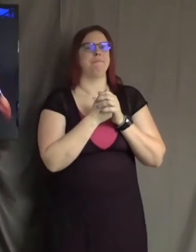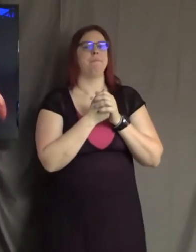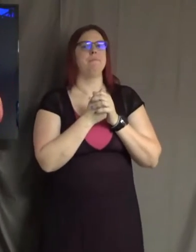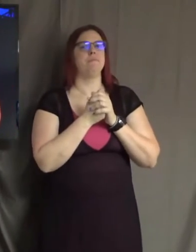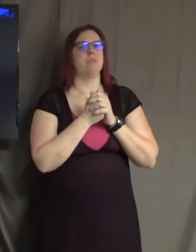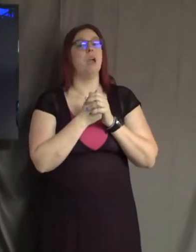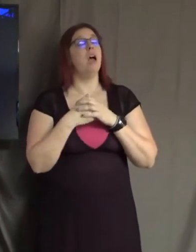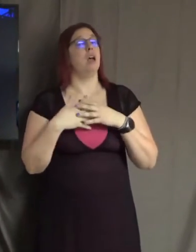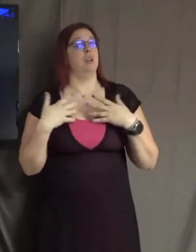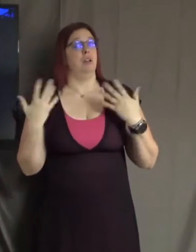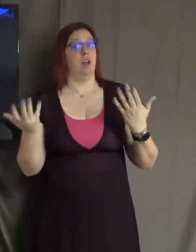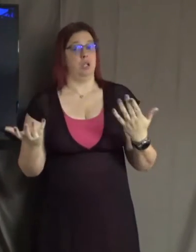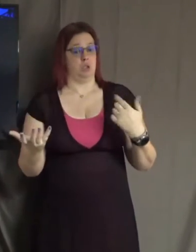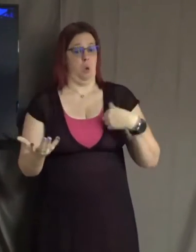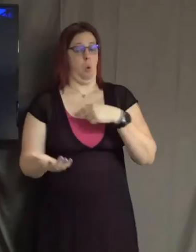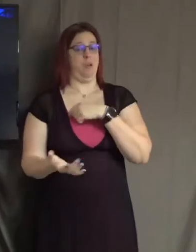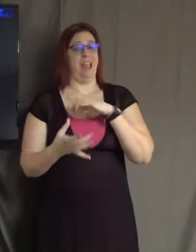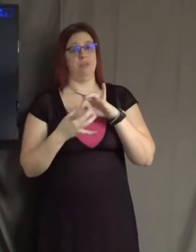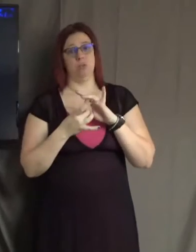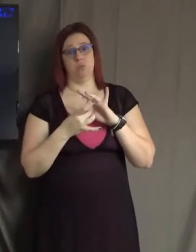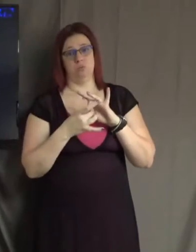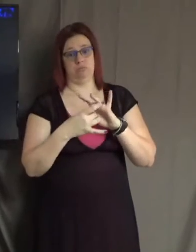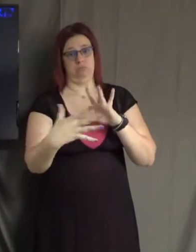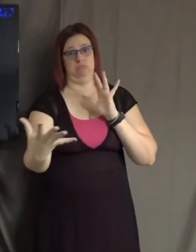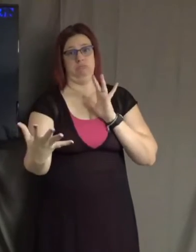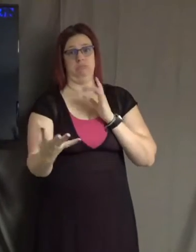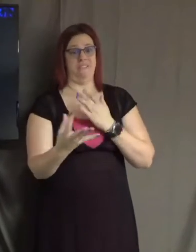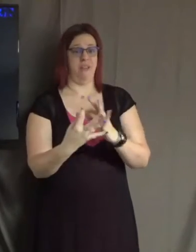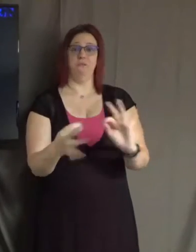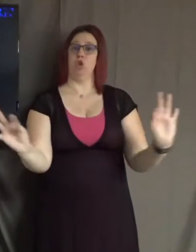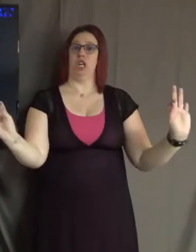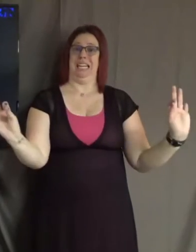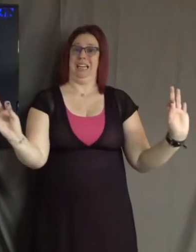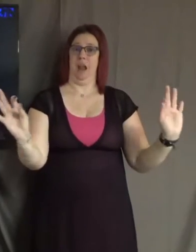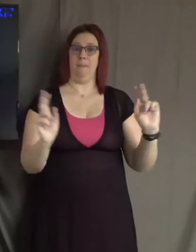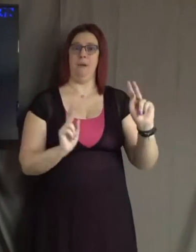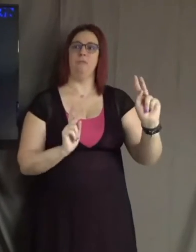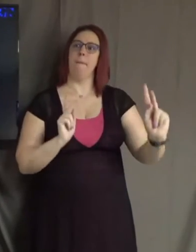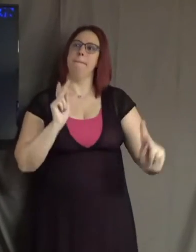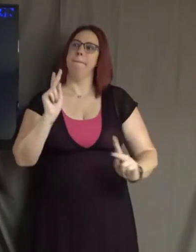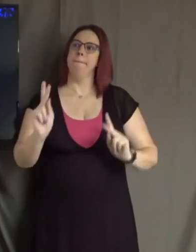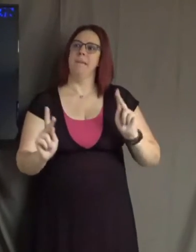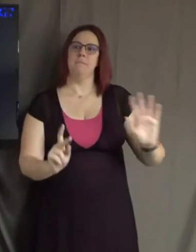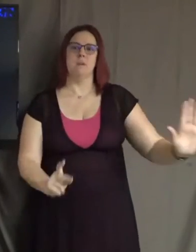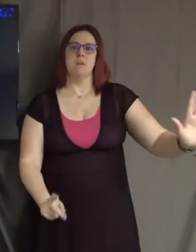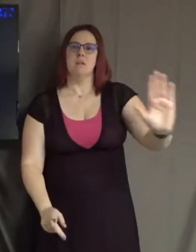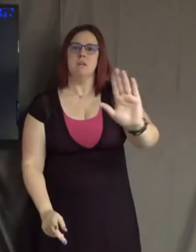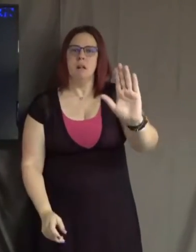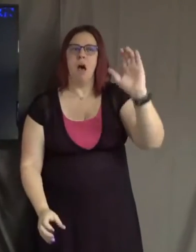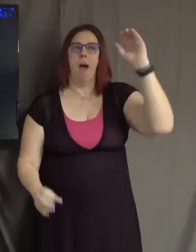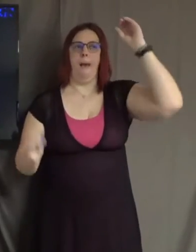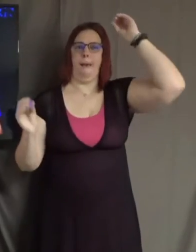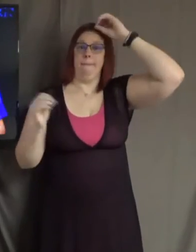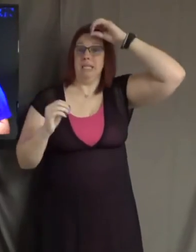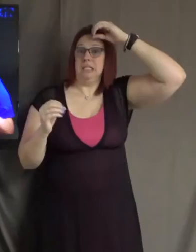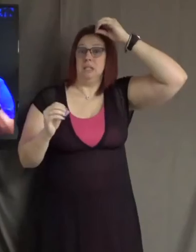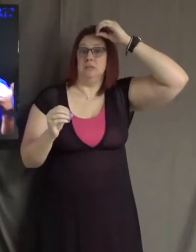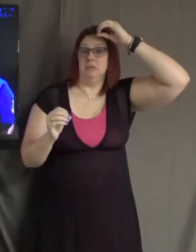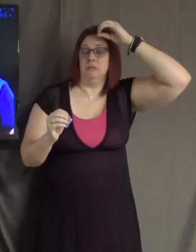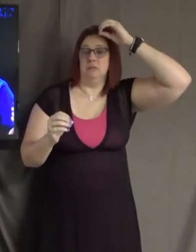let go and find freedom from people's opinions of us, all of us, in all the realms